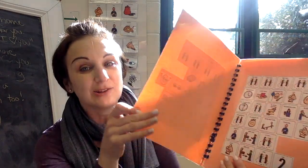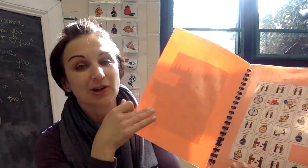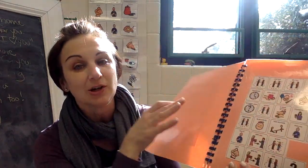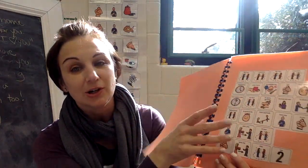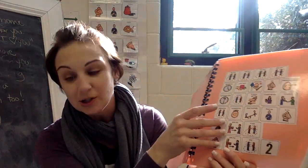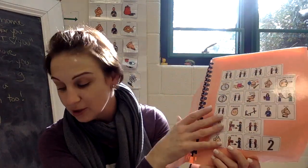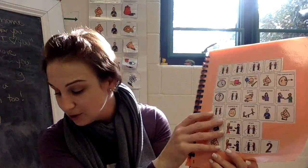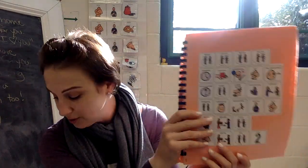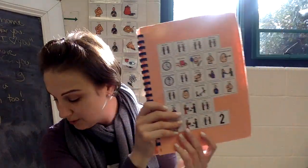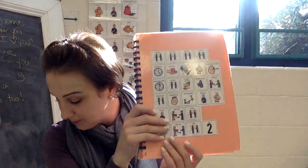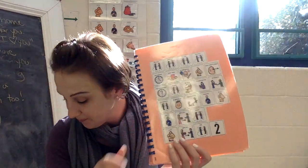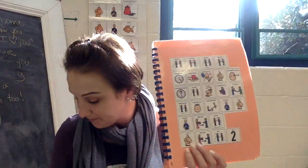turn.